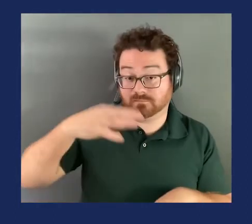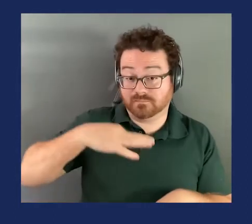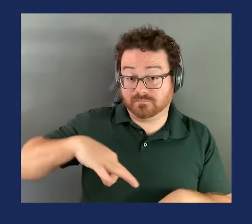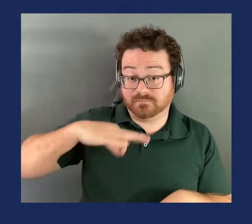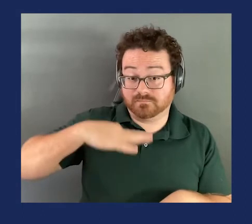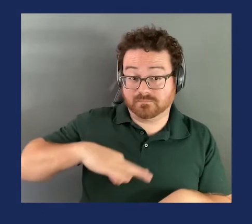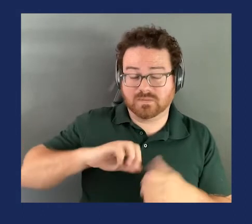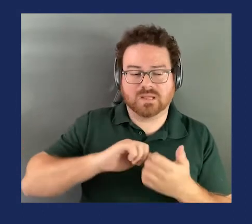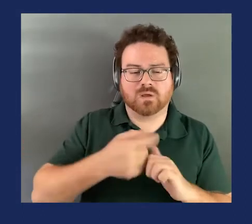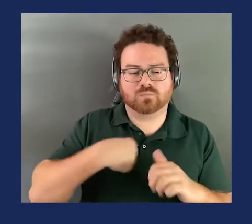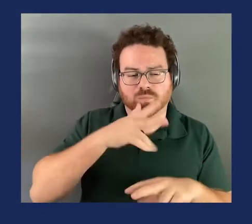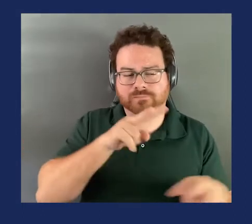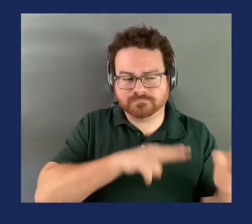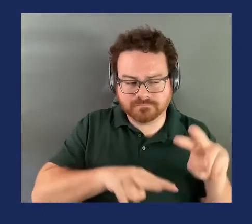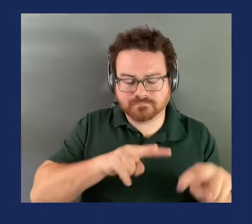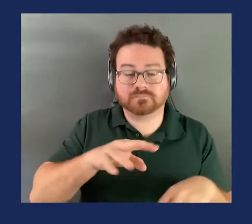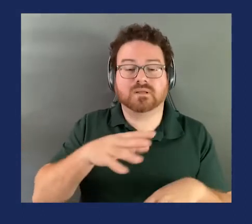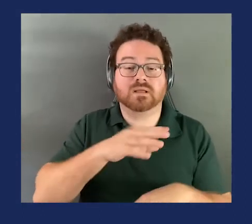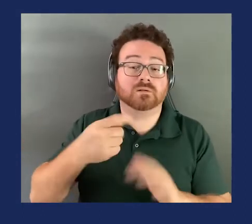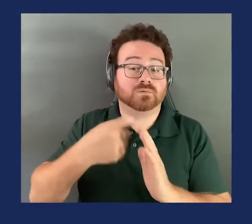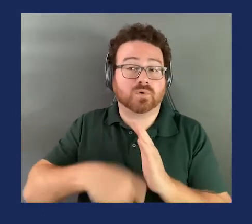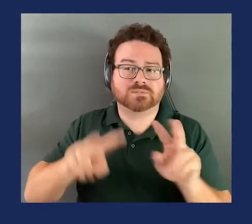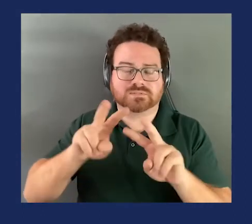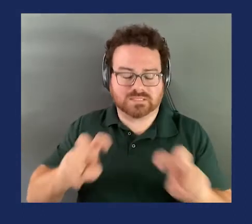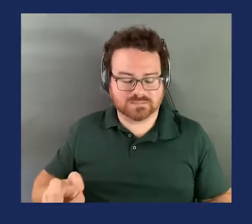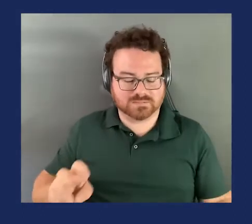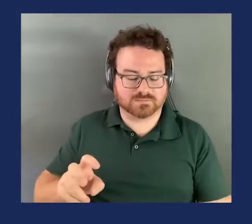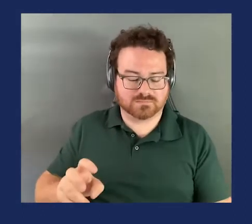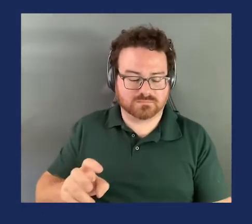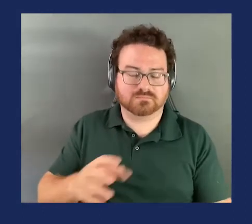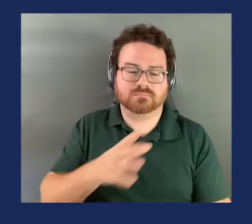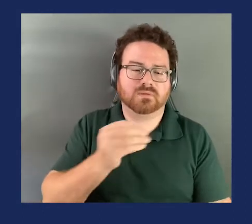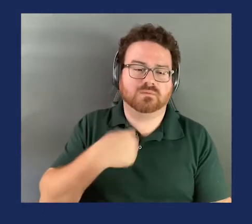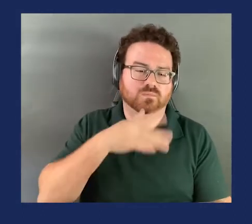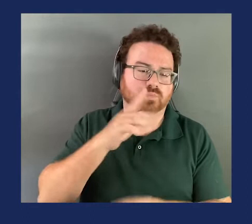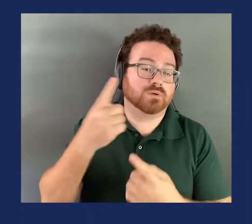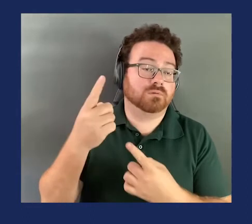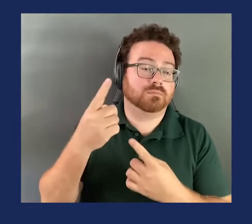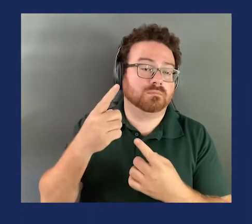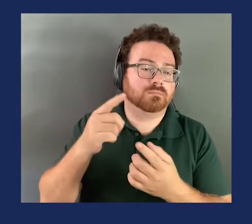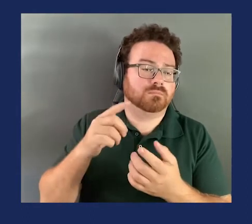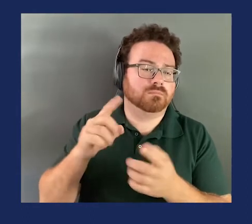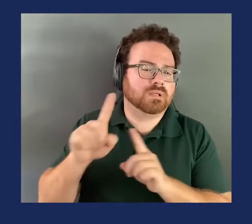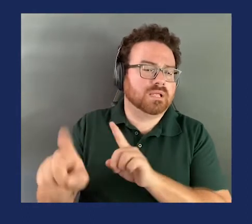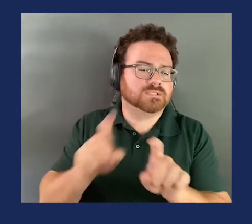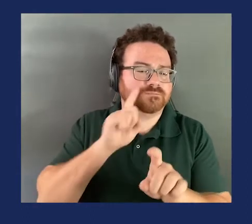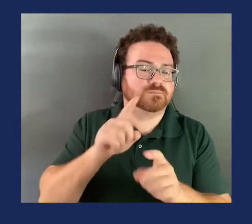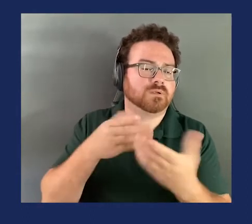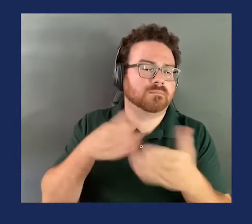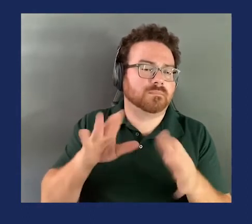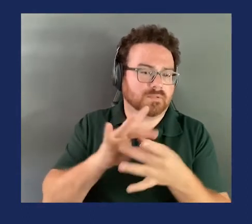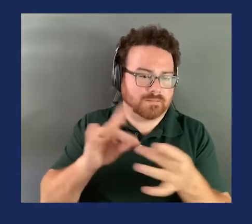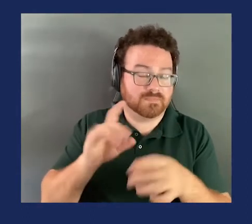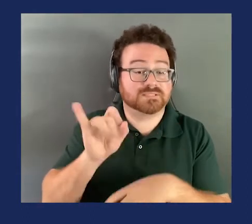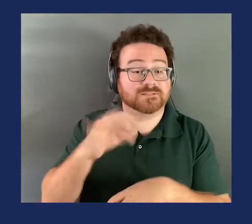at them in the best analysis. And as for public comment on whether we should consider it to hear from people on that subject.